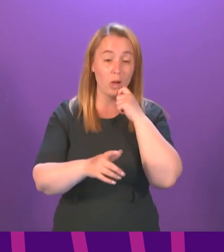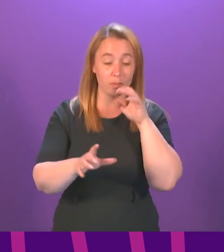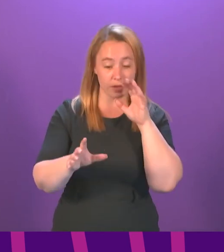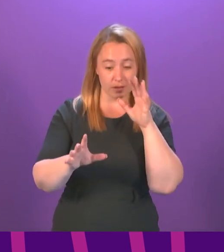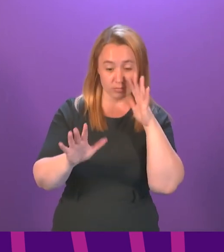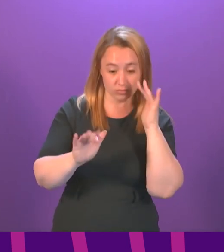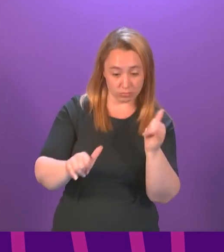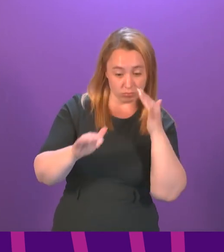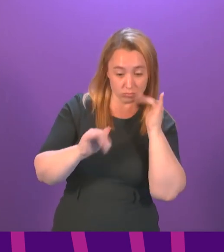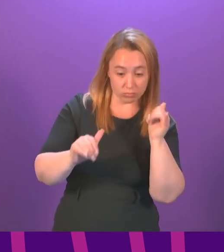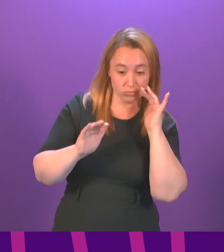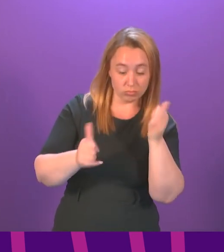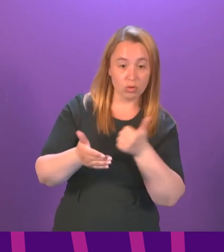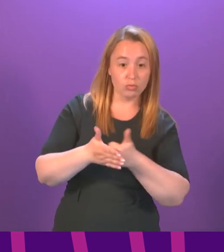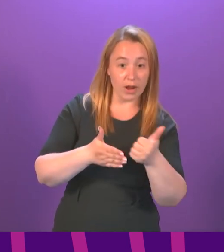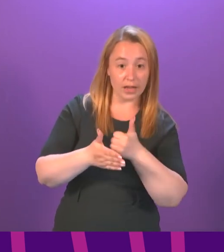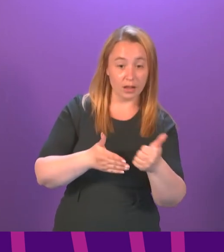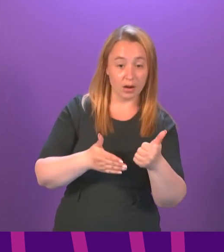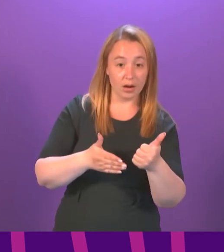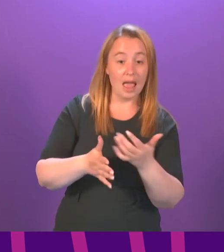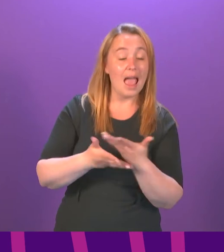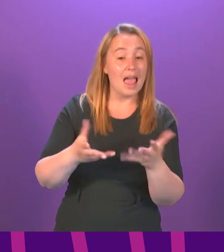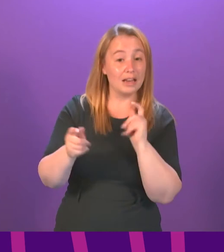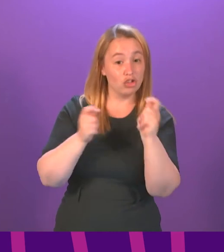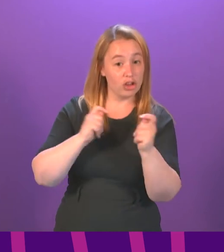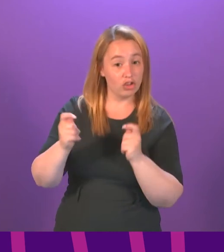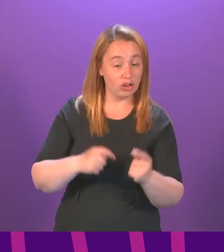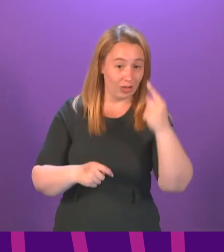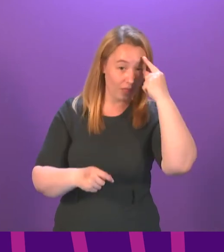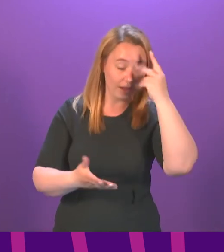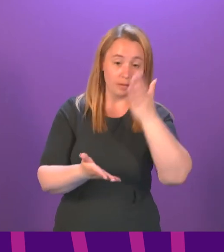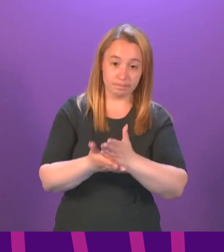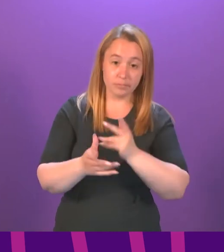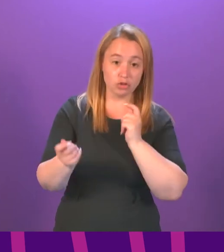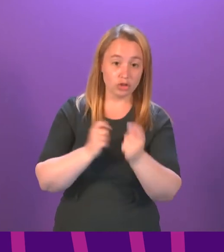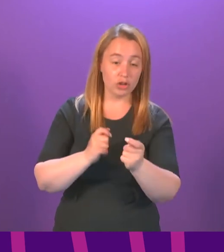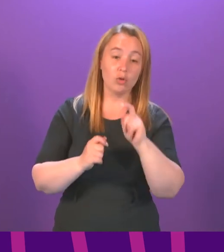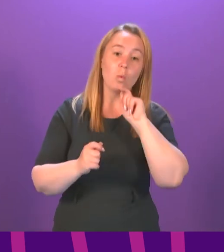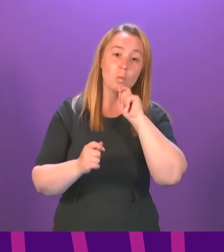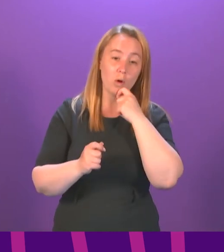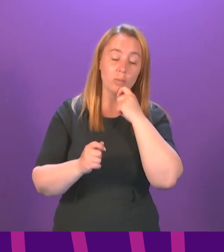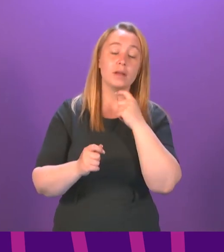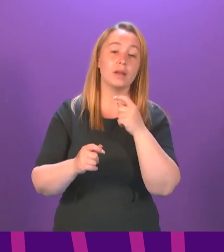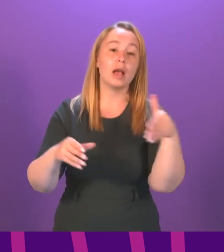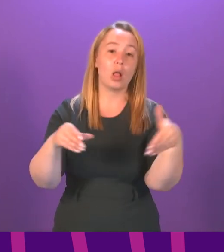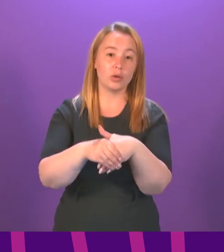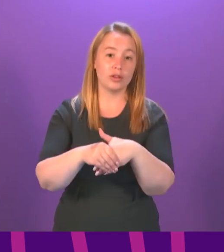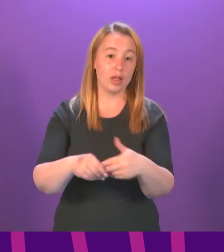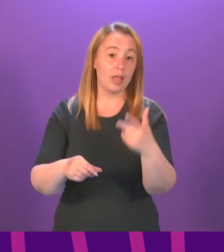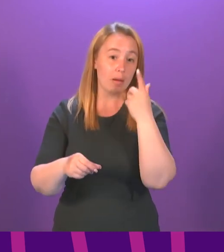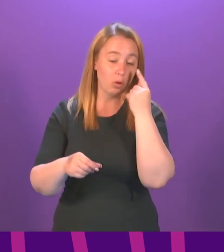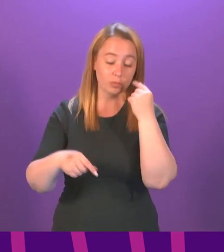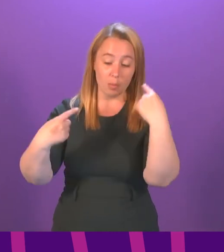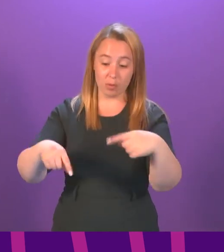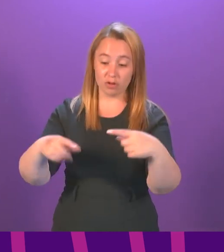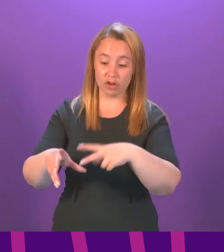on an ongoing basis. Any changes considered necessary will be made up to and including withdrawing permission should significant